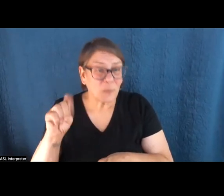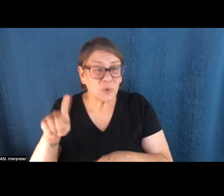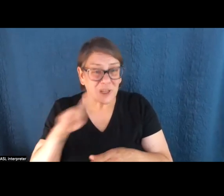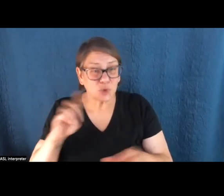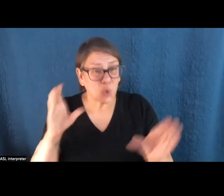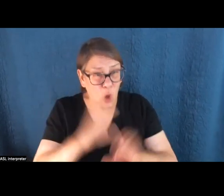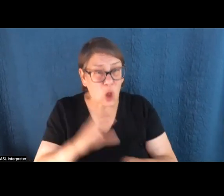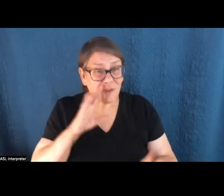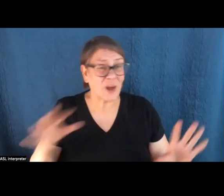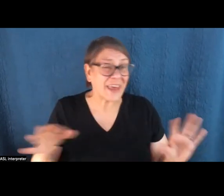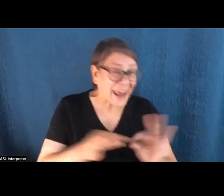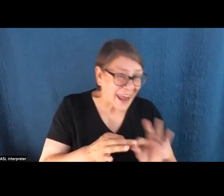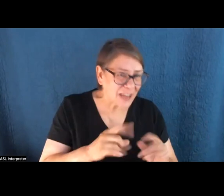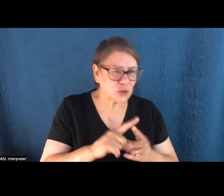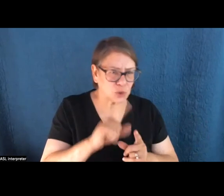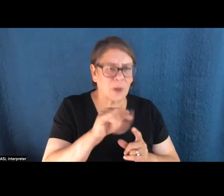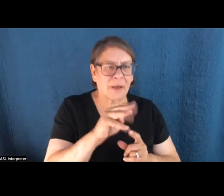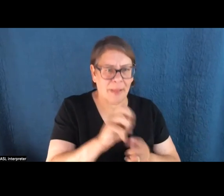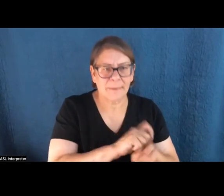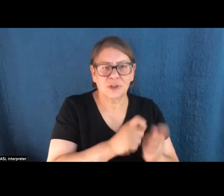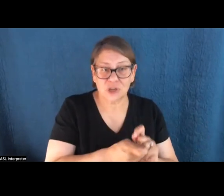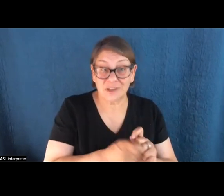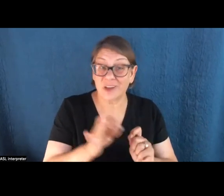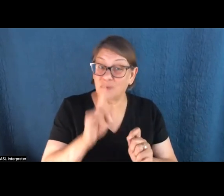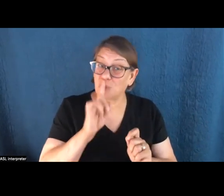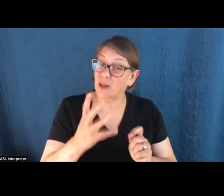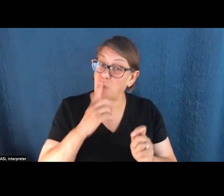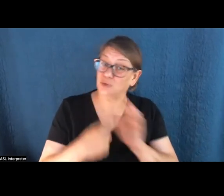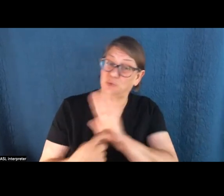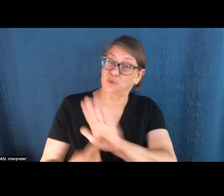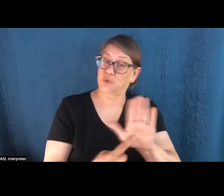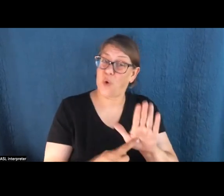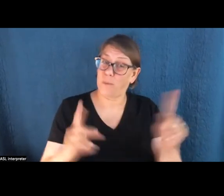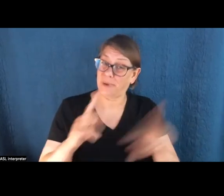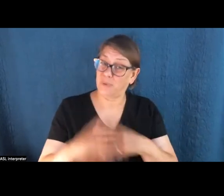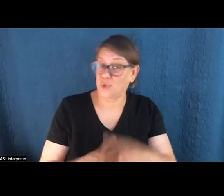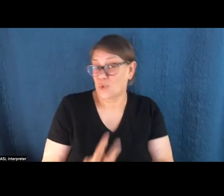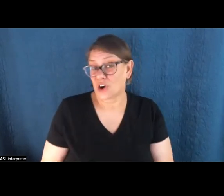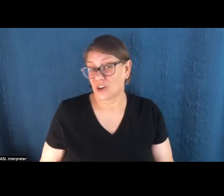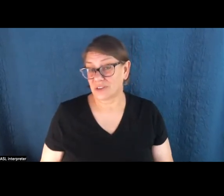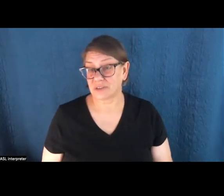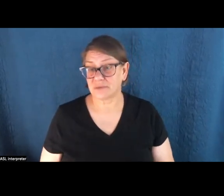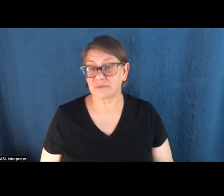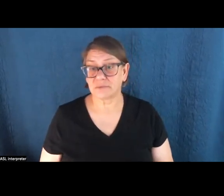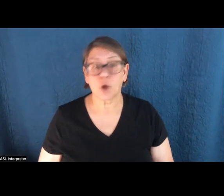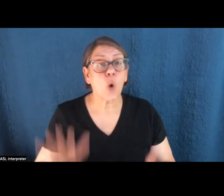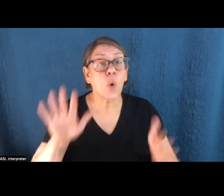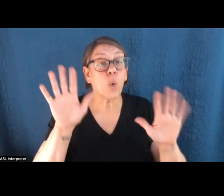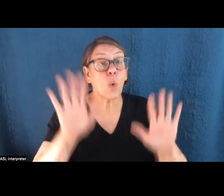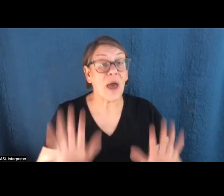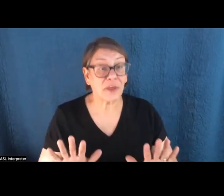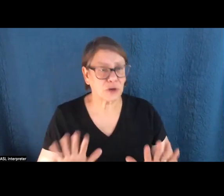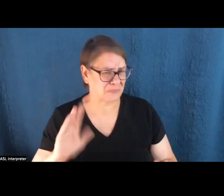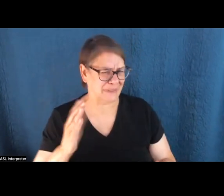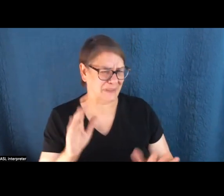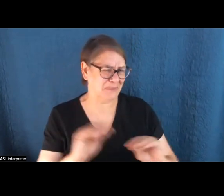audience, the service of giving them a full and complete picture of the world they're navigating. I mean, let me, weather, for instance, weather might sound like an obvious